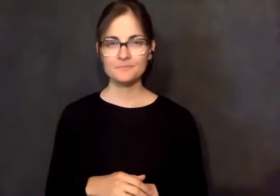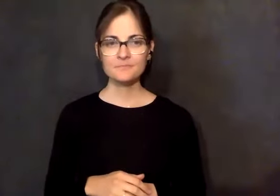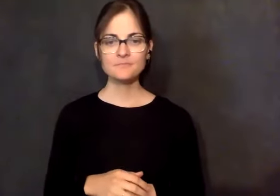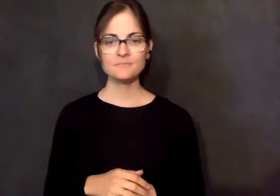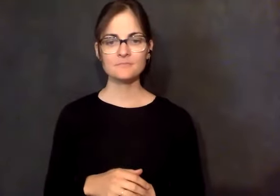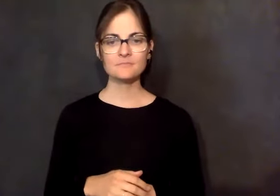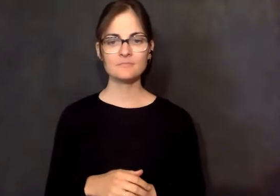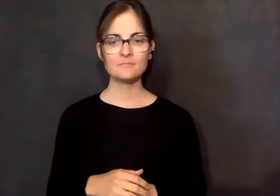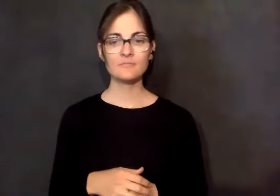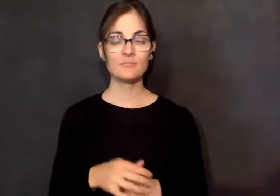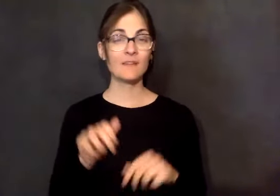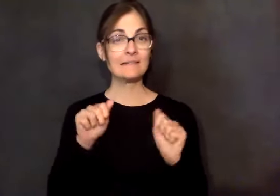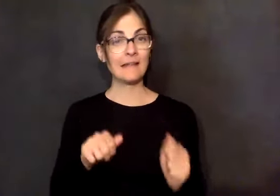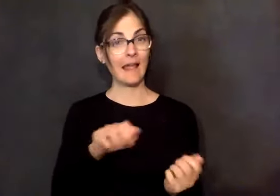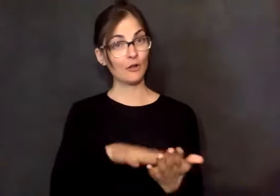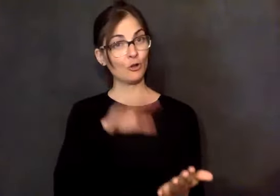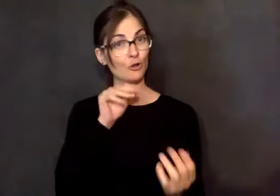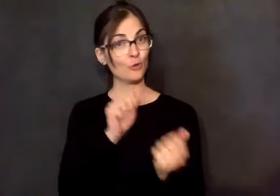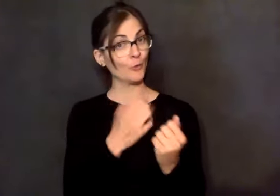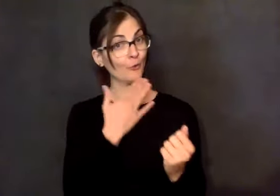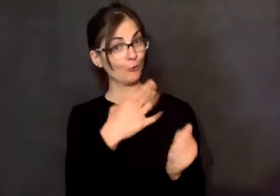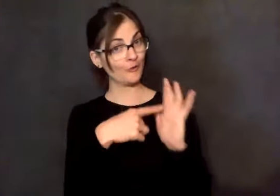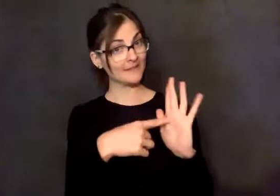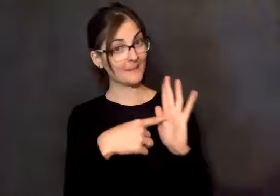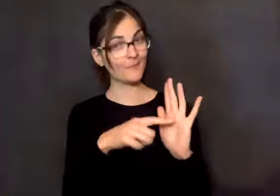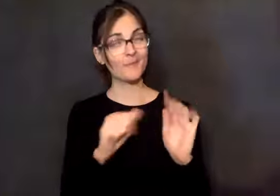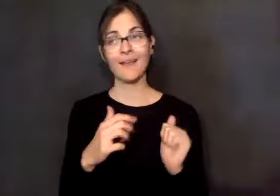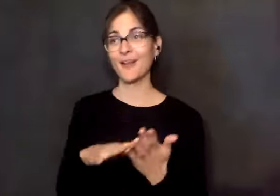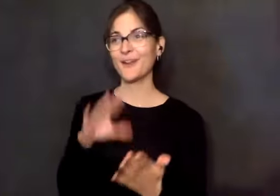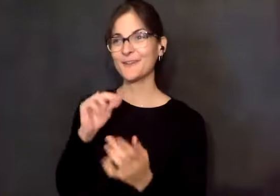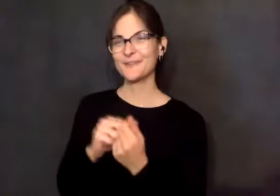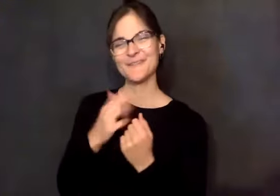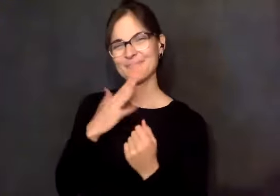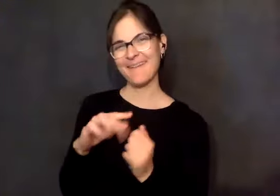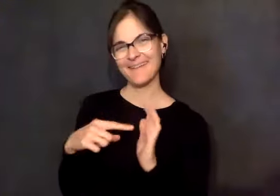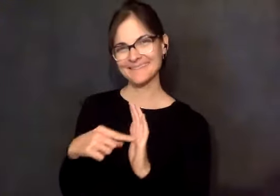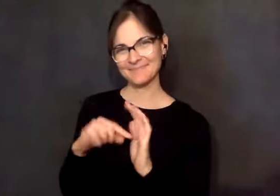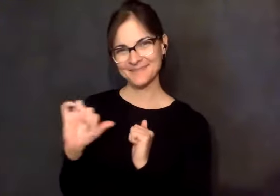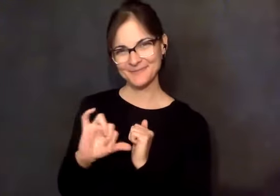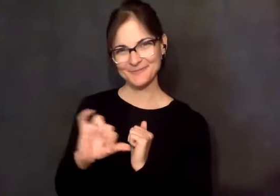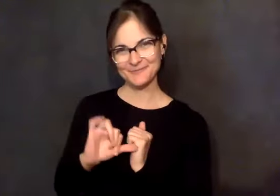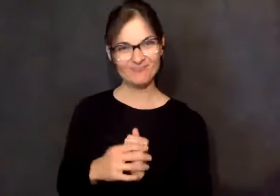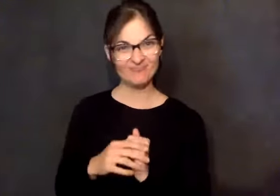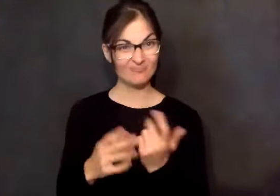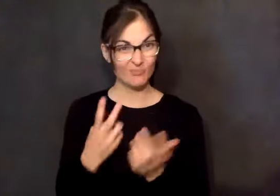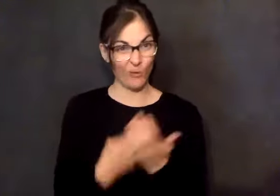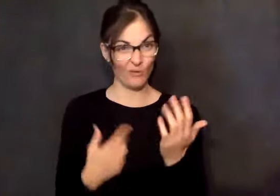much. Like I say, you learn how to do by how not to do. And I don't sponsor,